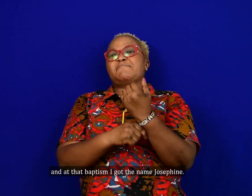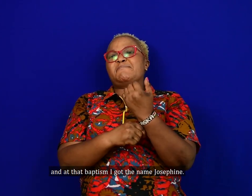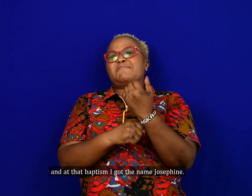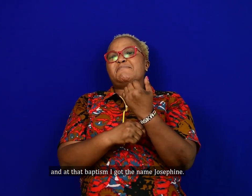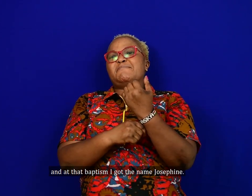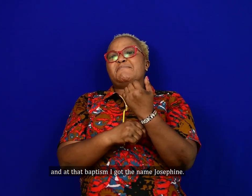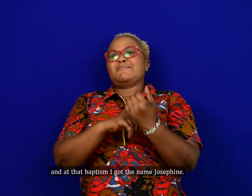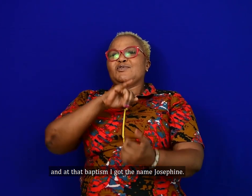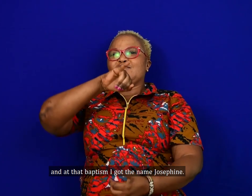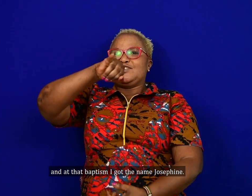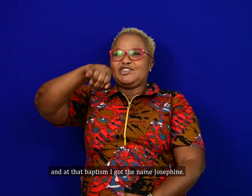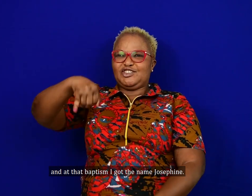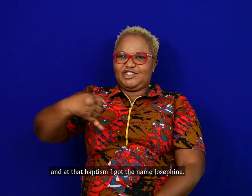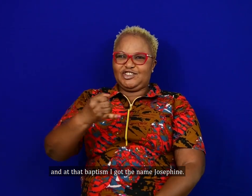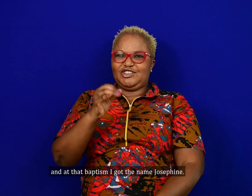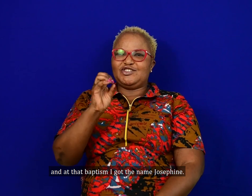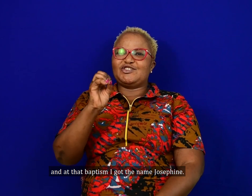Josephine.